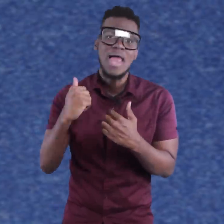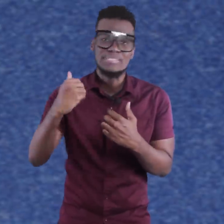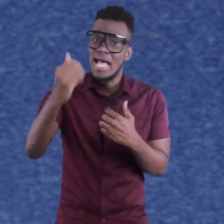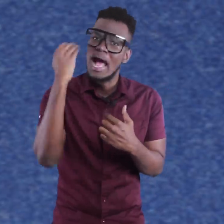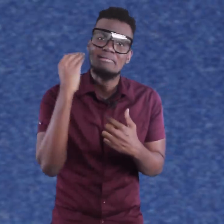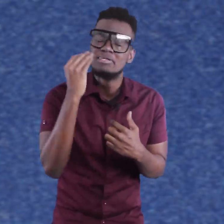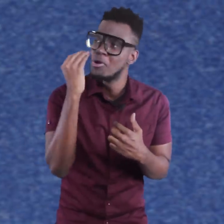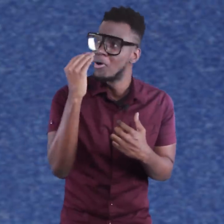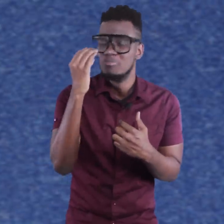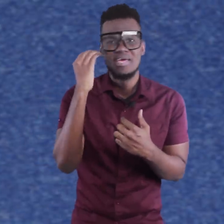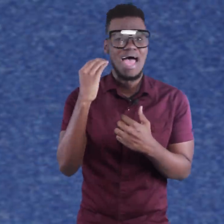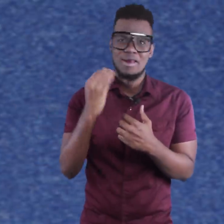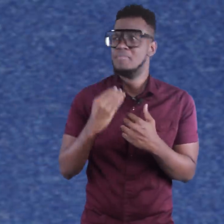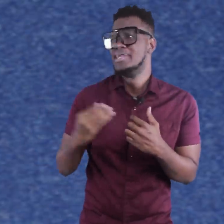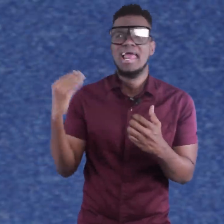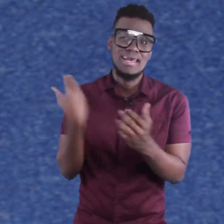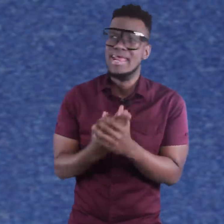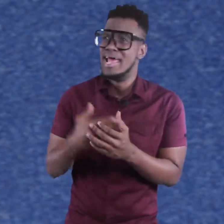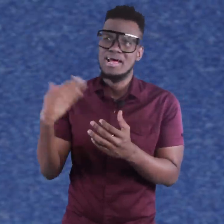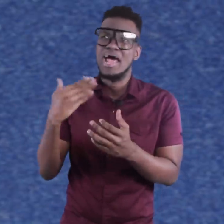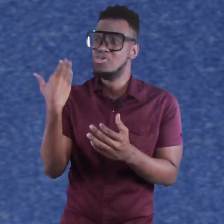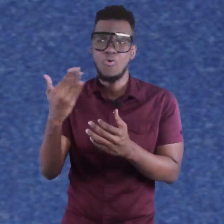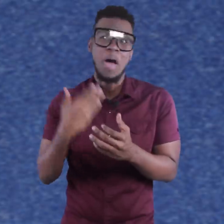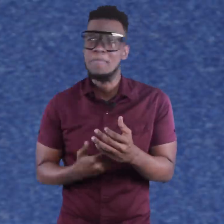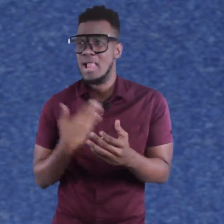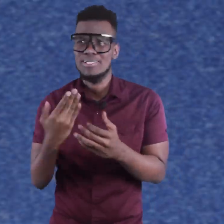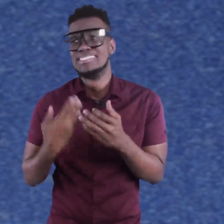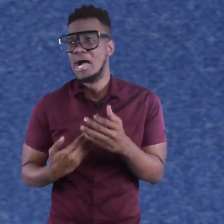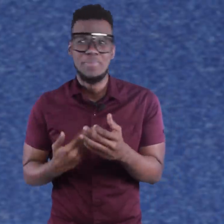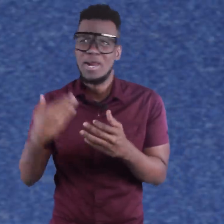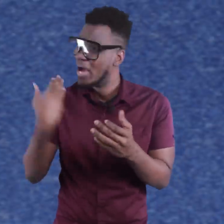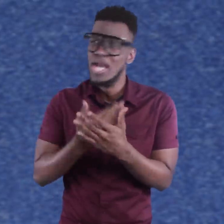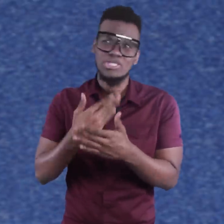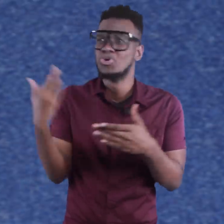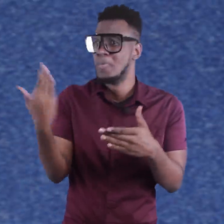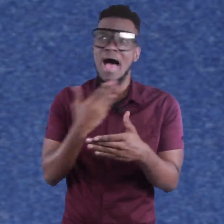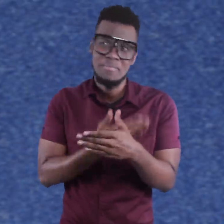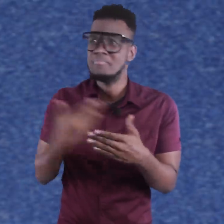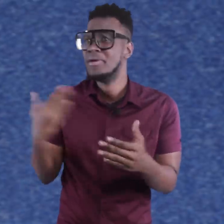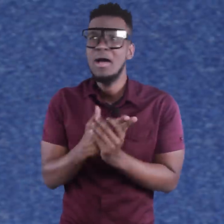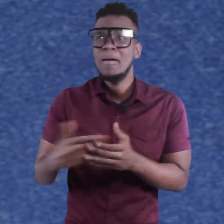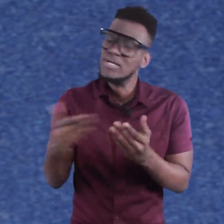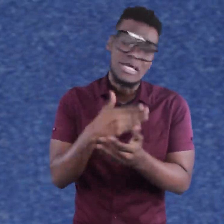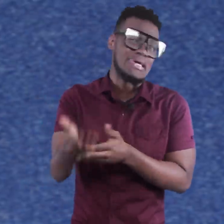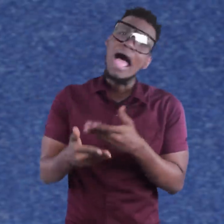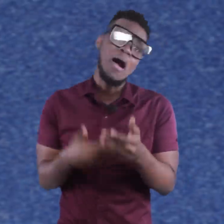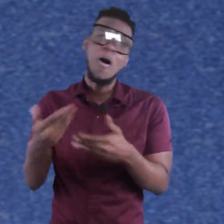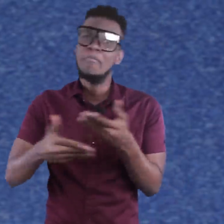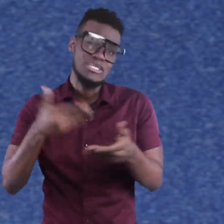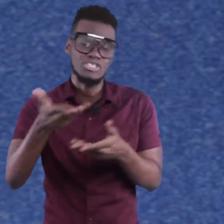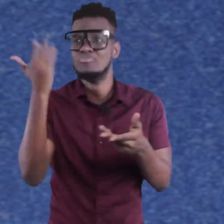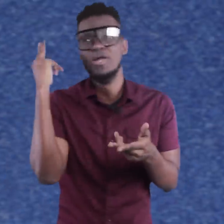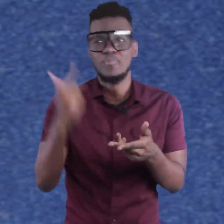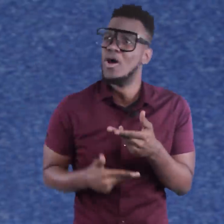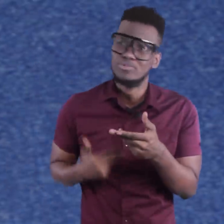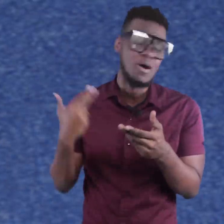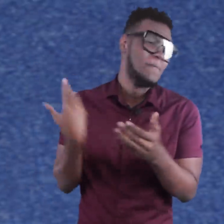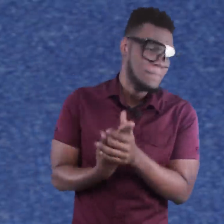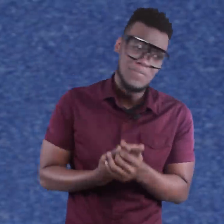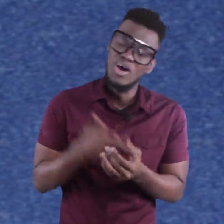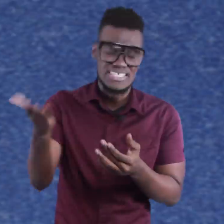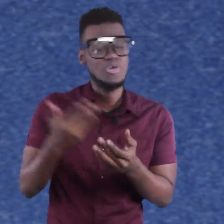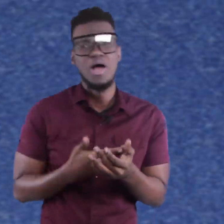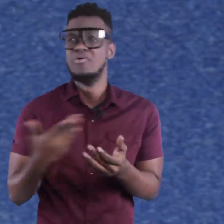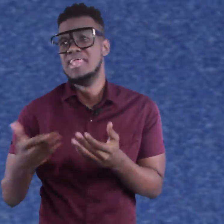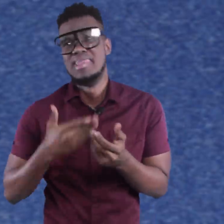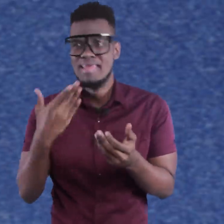and more well it's like all till you come to the eye you man you all are dead you know you are man when you just playing because the tune man but you can't go but just money pull up so